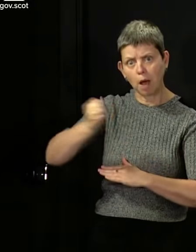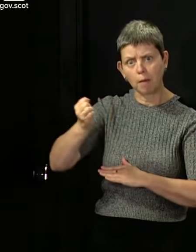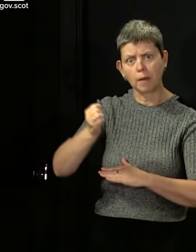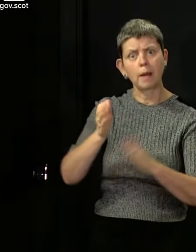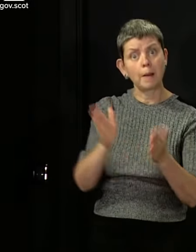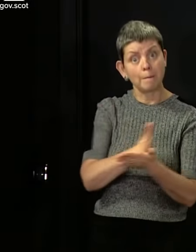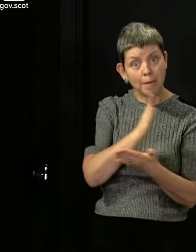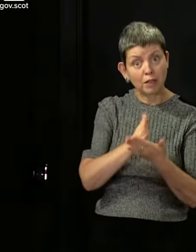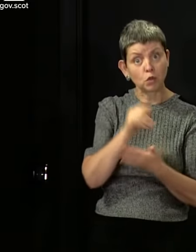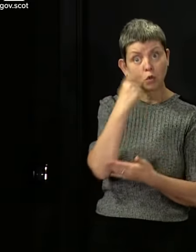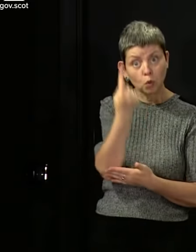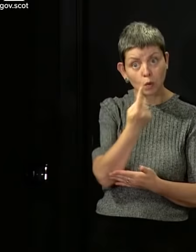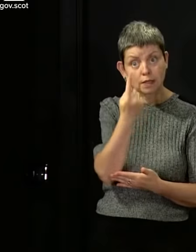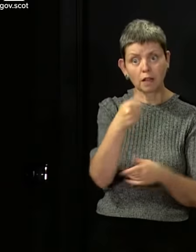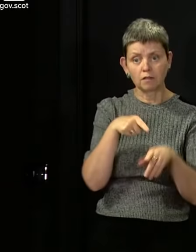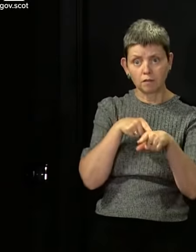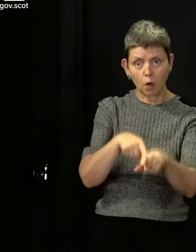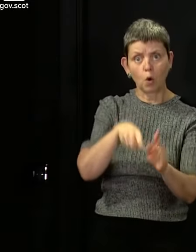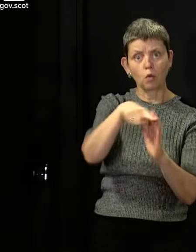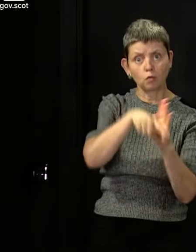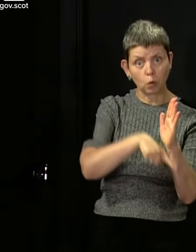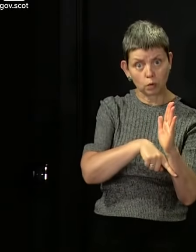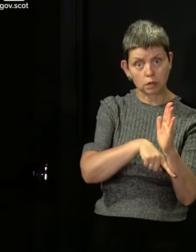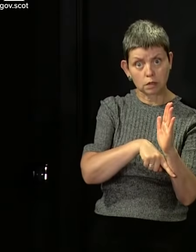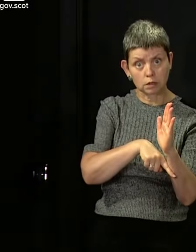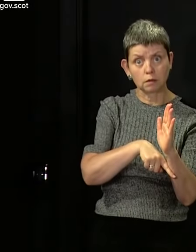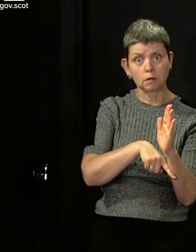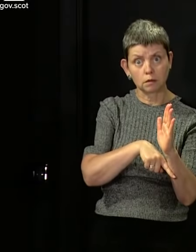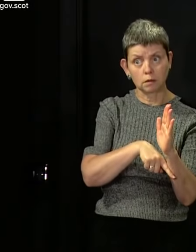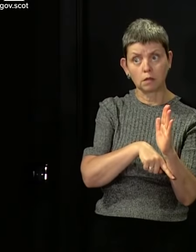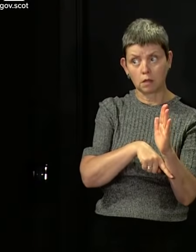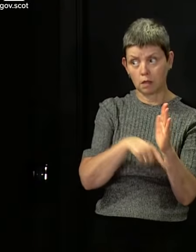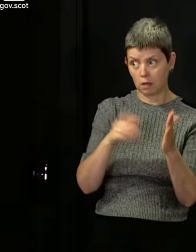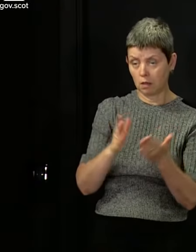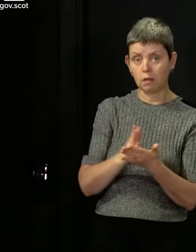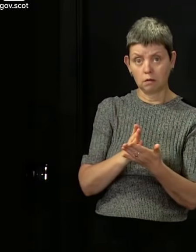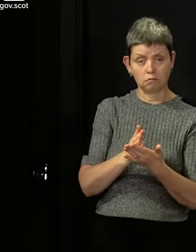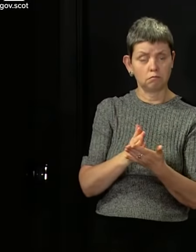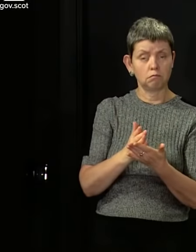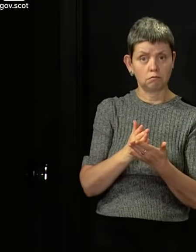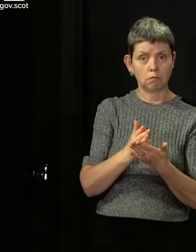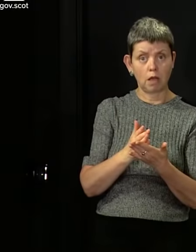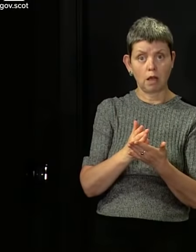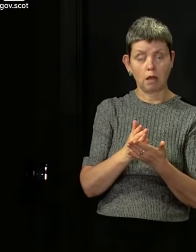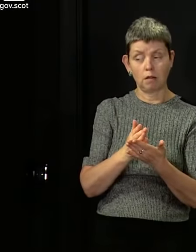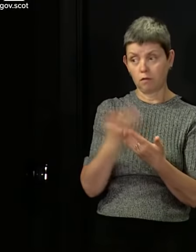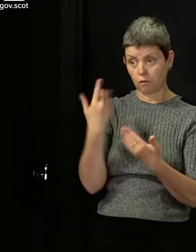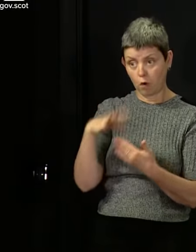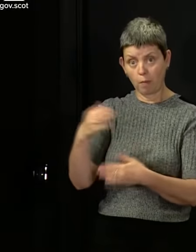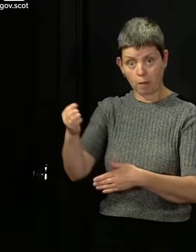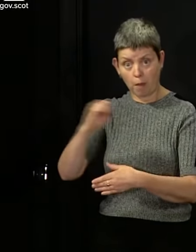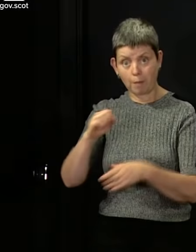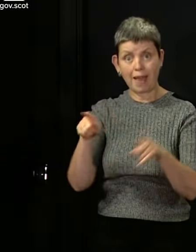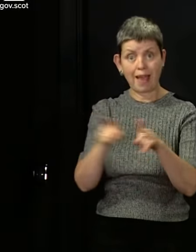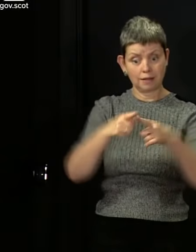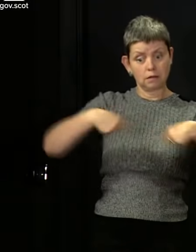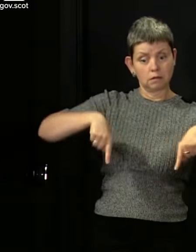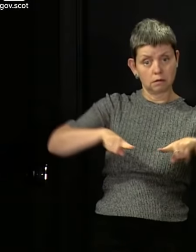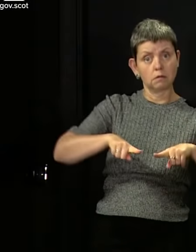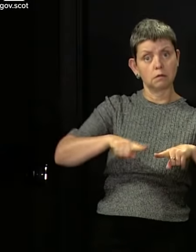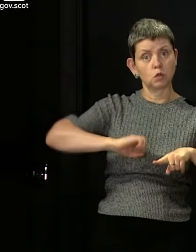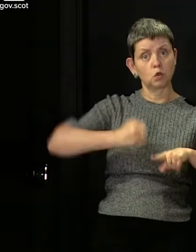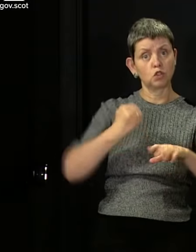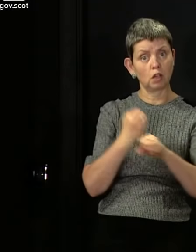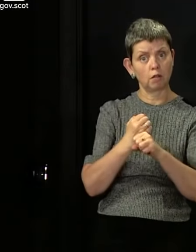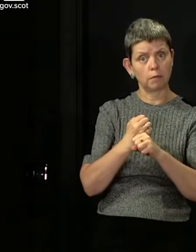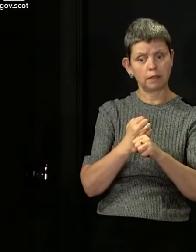the rules, make sure you're doing everything they're asking you to do, and make sure you're following all the hygiene measures that we are advising. So if we all do the right things